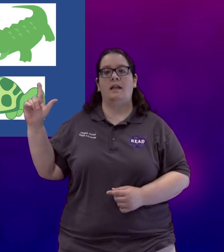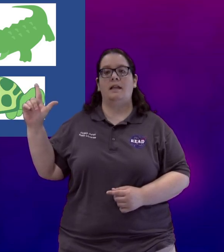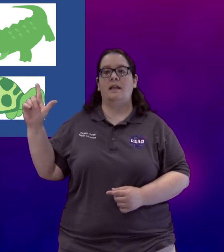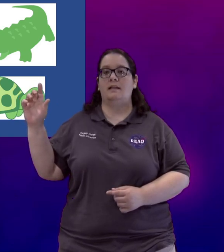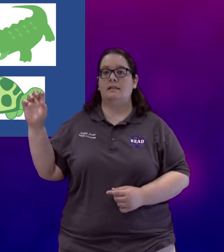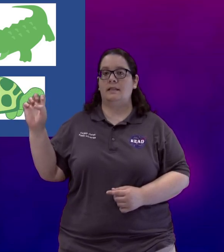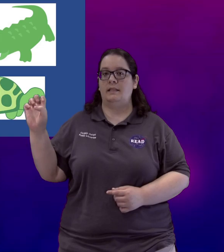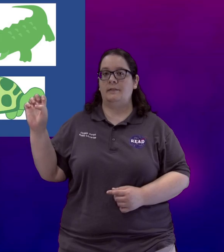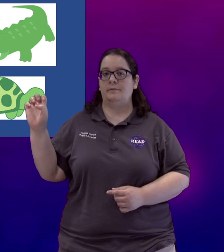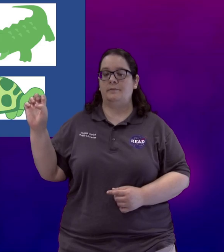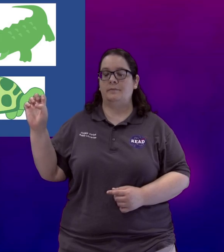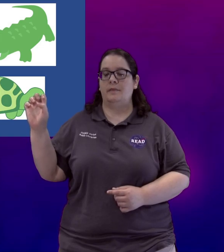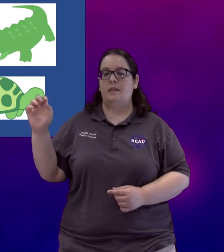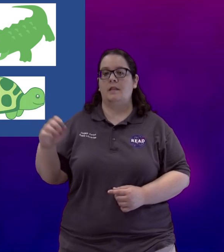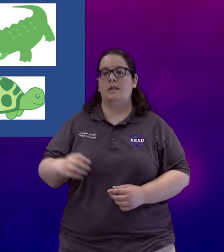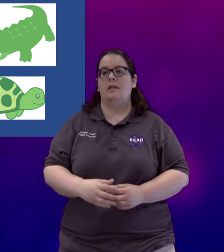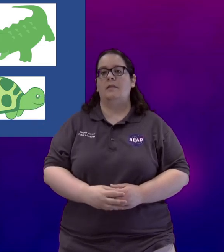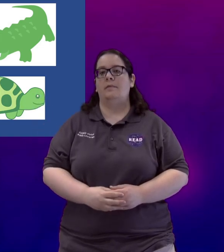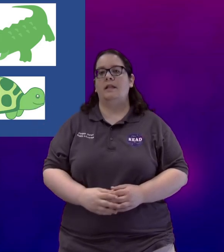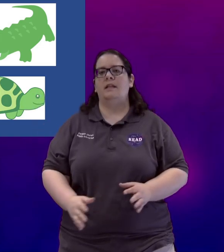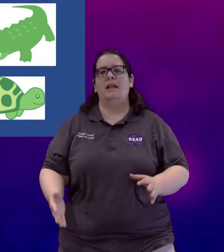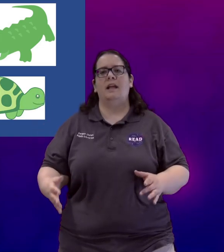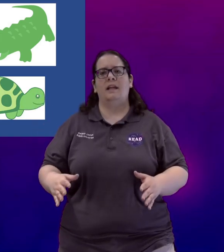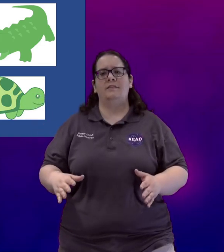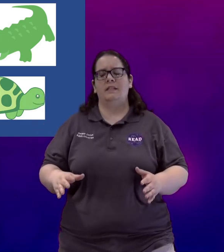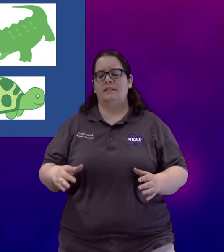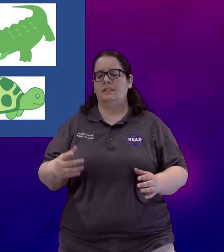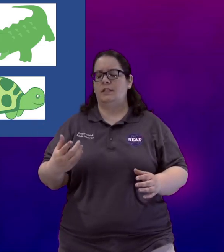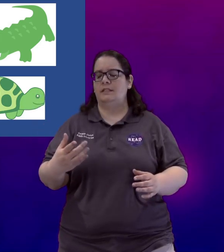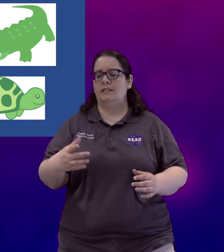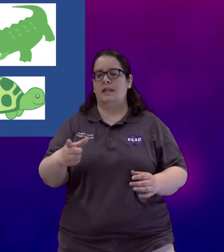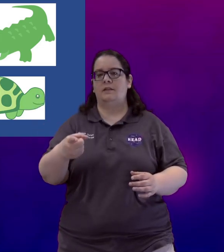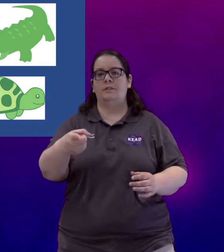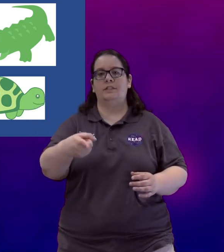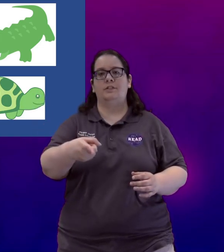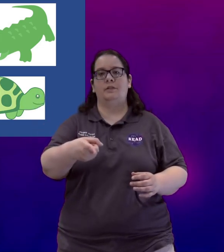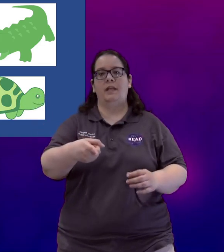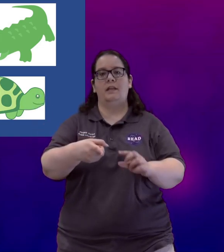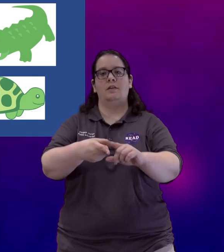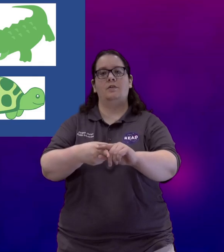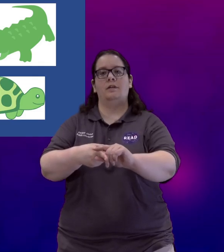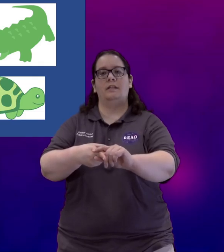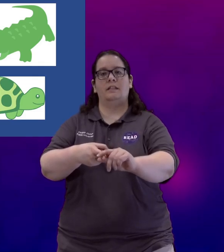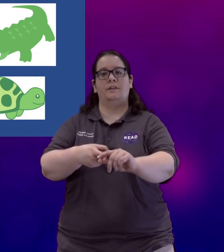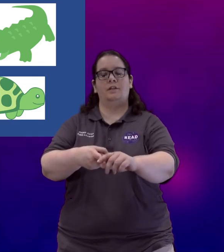l e. But I have seen a suggested sign which is to take your index finger